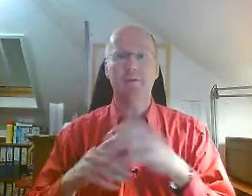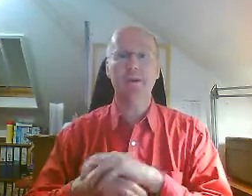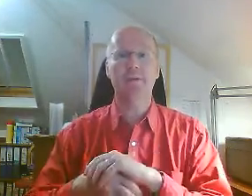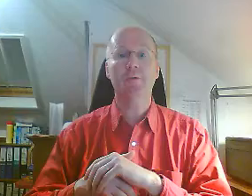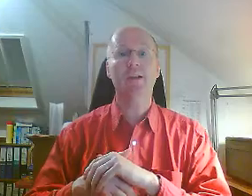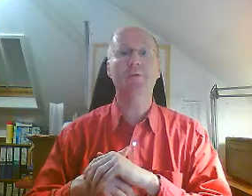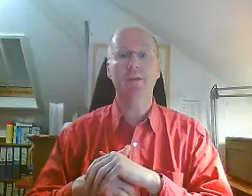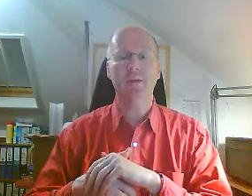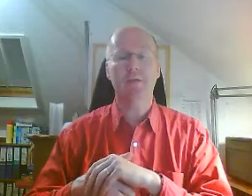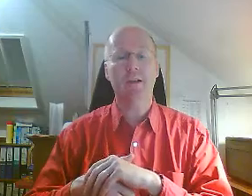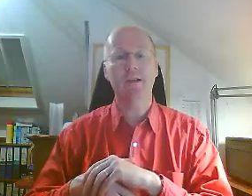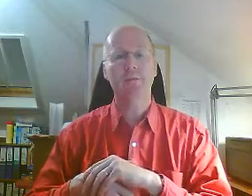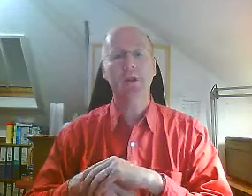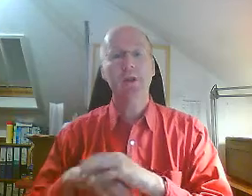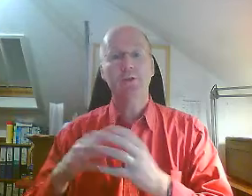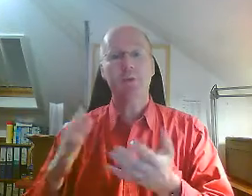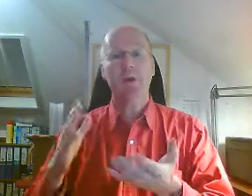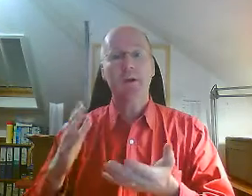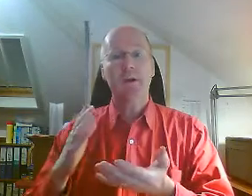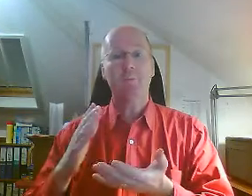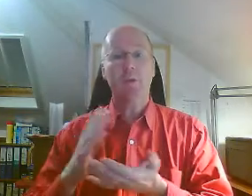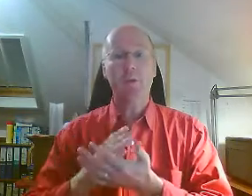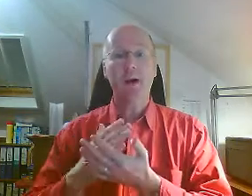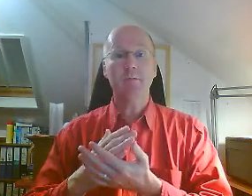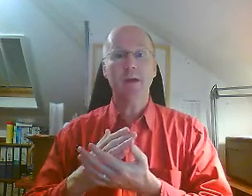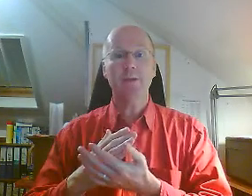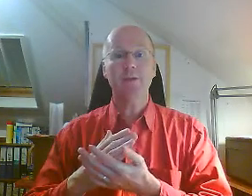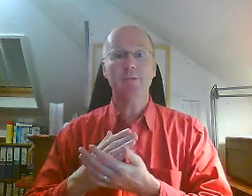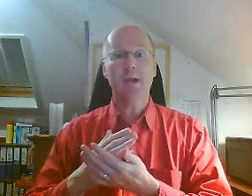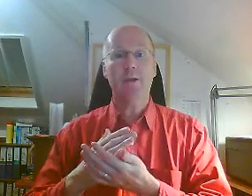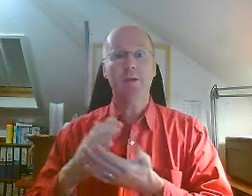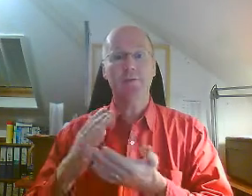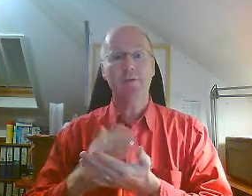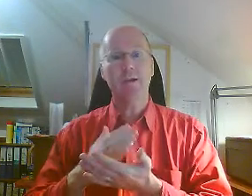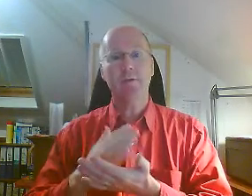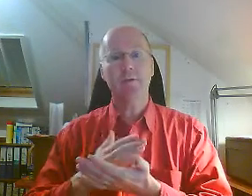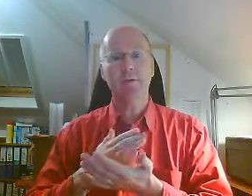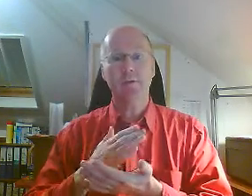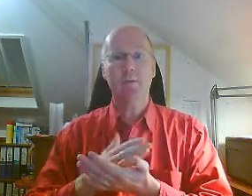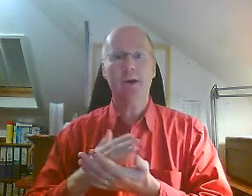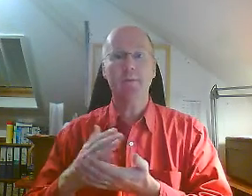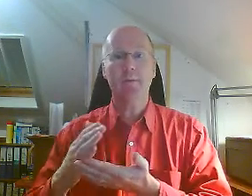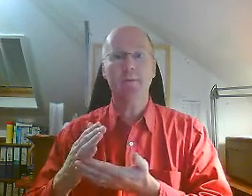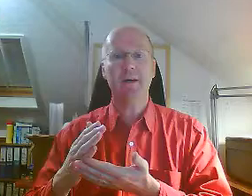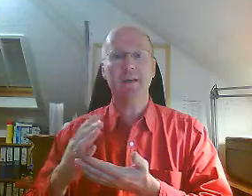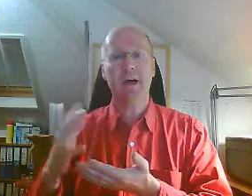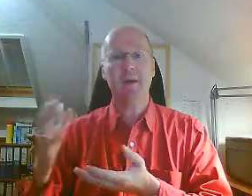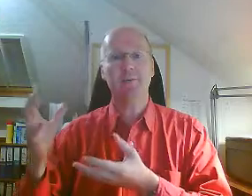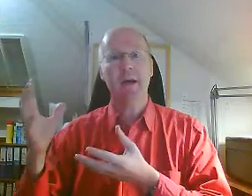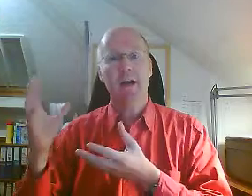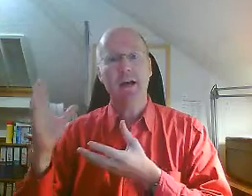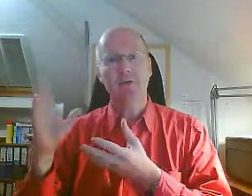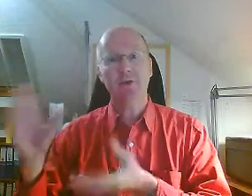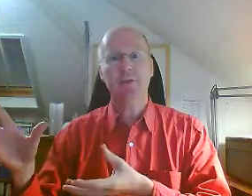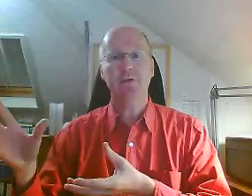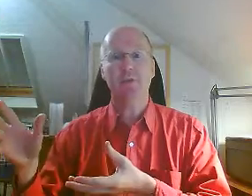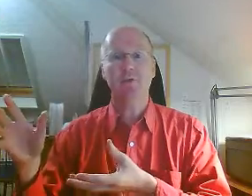necessary evils if you like. So what I'm planning to do now is really focus on where I'm spending my time and shift stuff